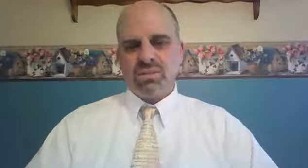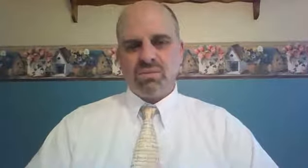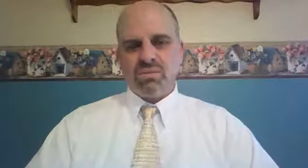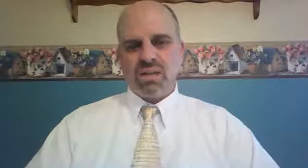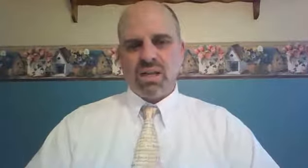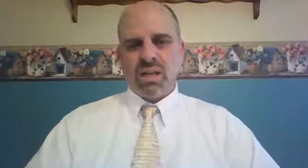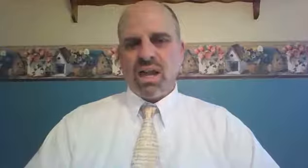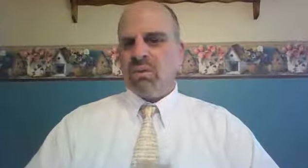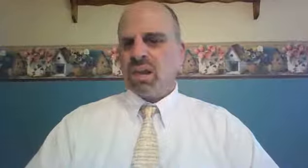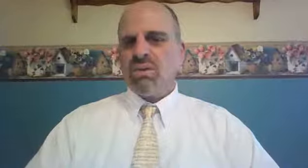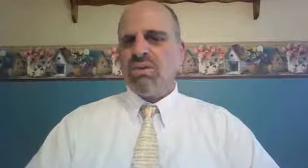See,